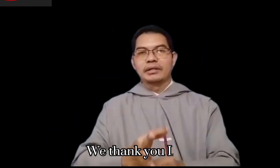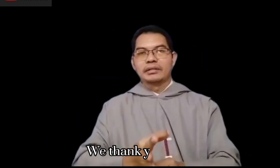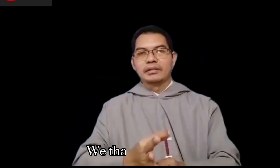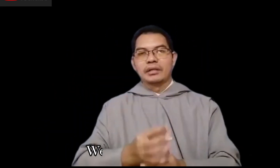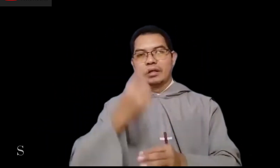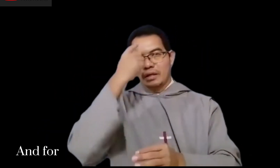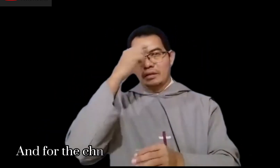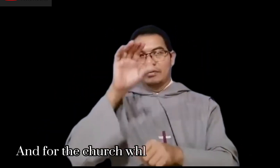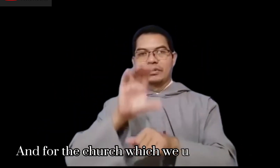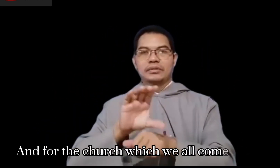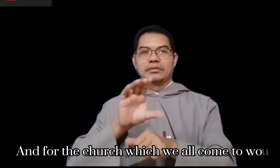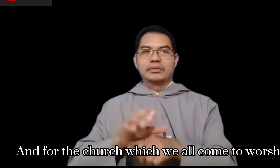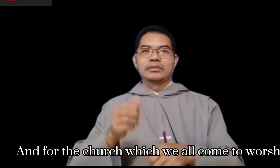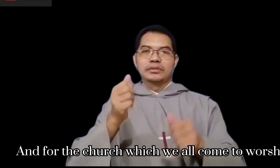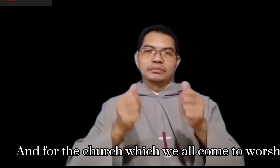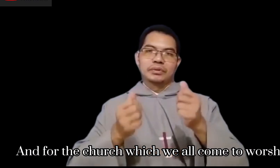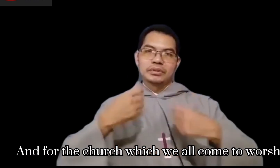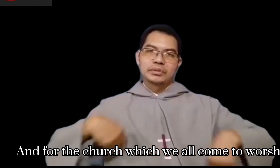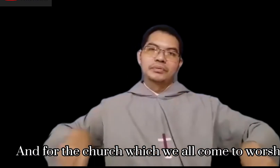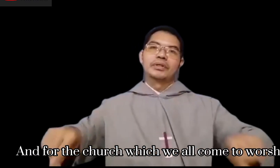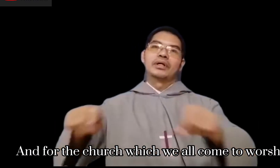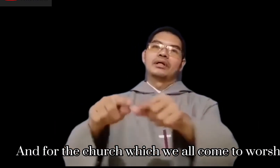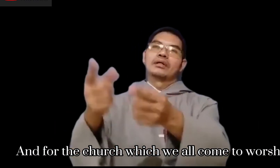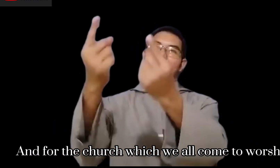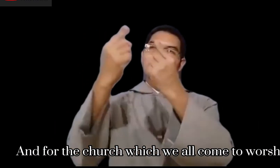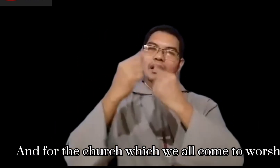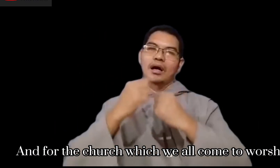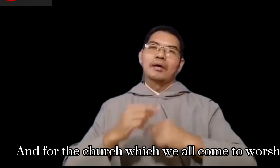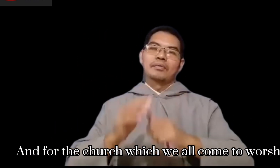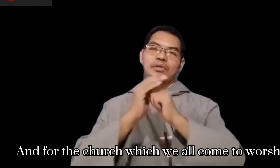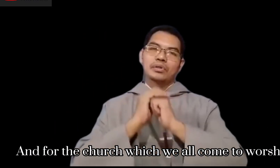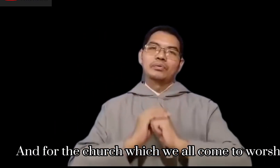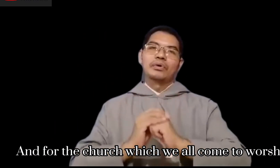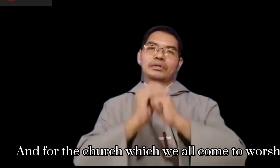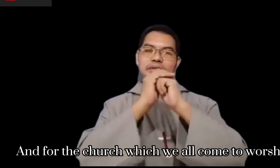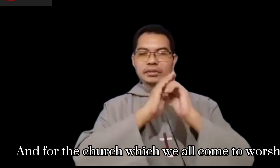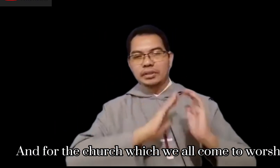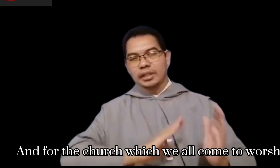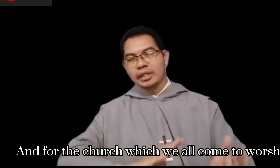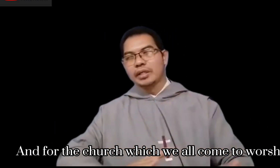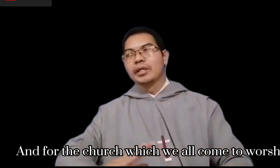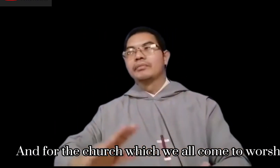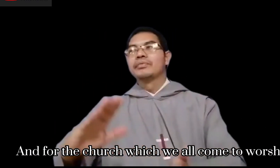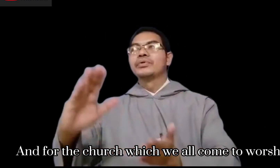and for the church which we all come to worship you.